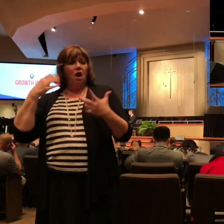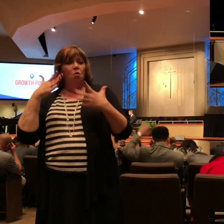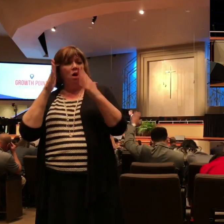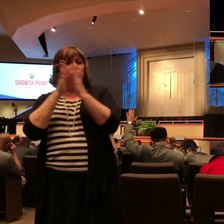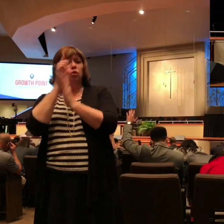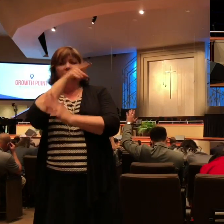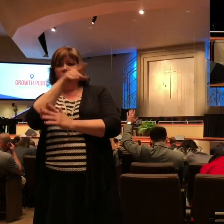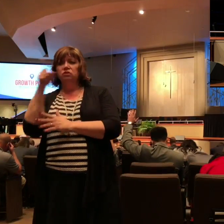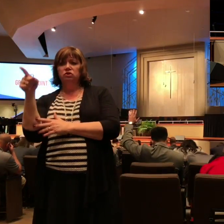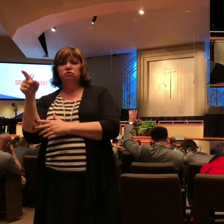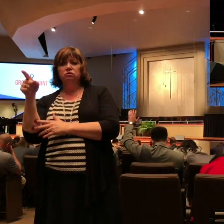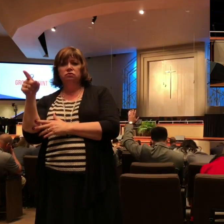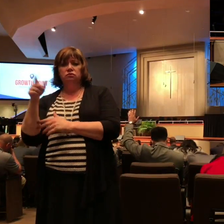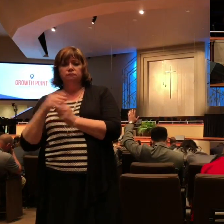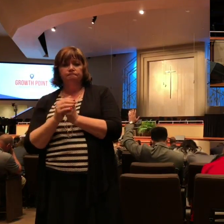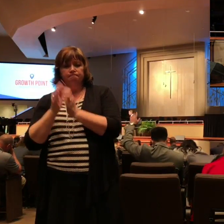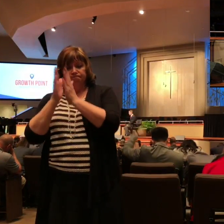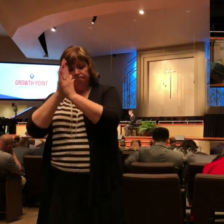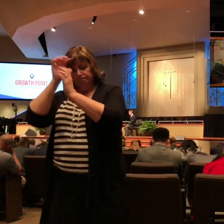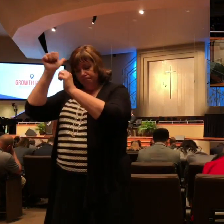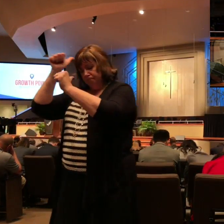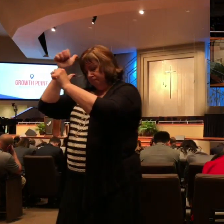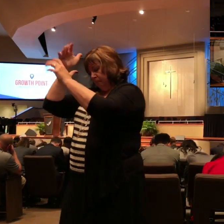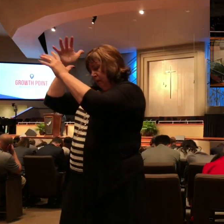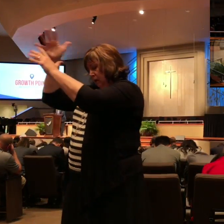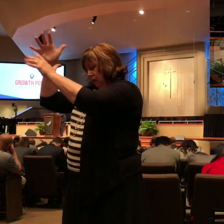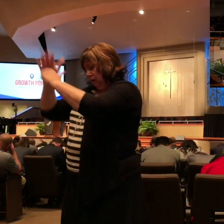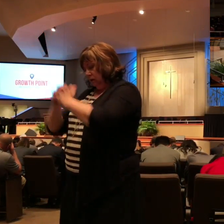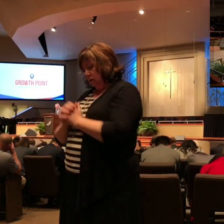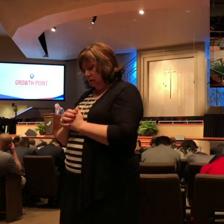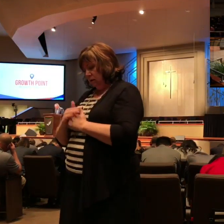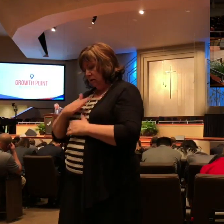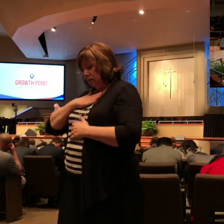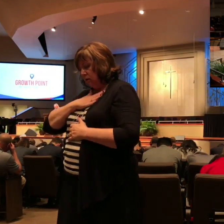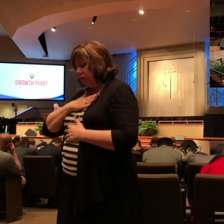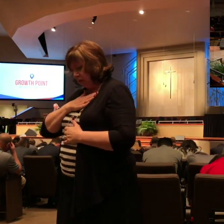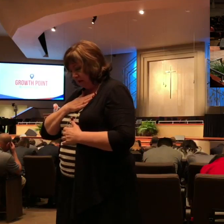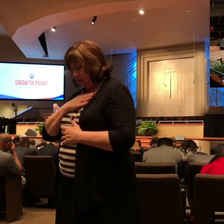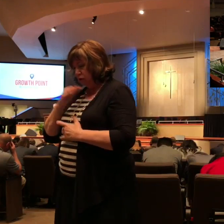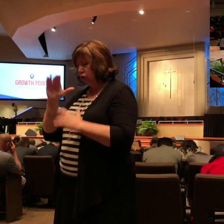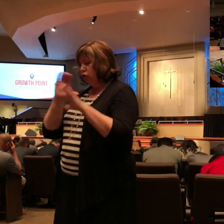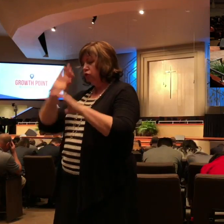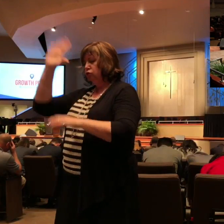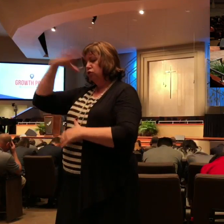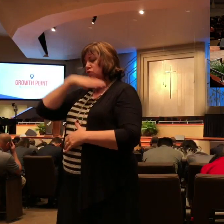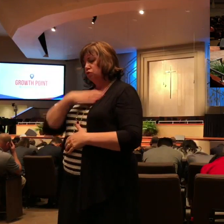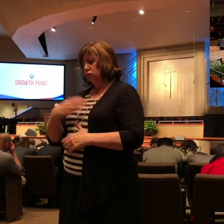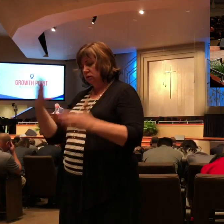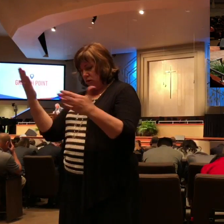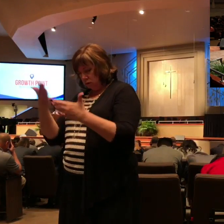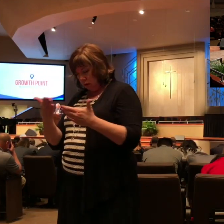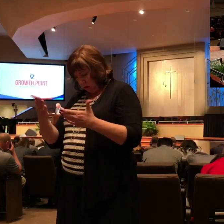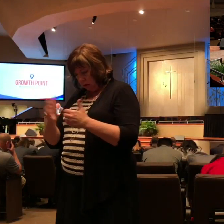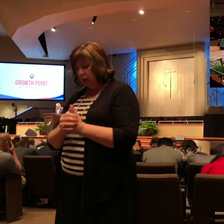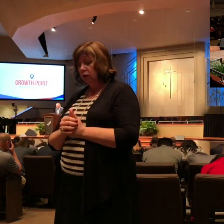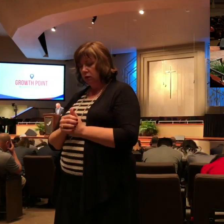and apply it to my life Heavenly Father I pray that you would do the work that you desire to do in our midst tonight may we be sensitive